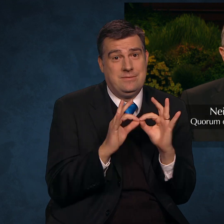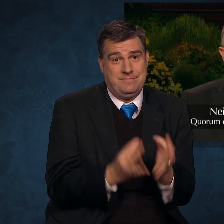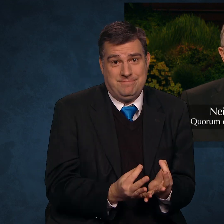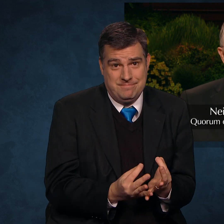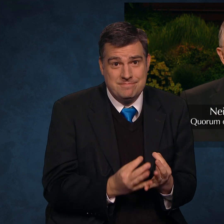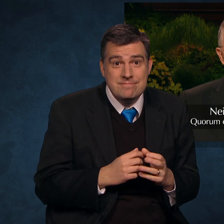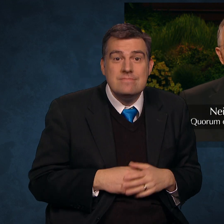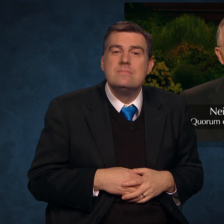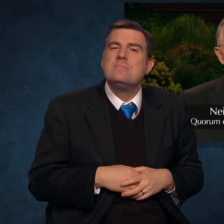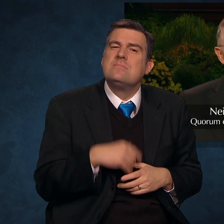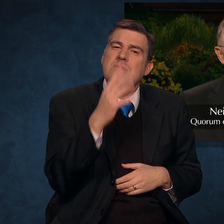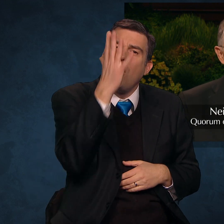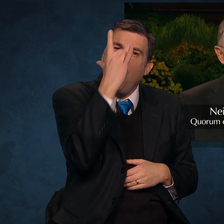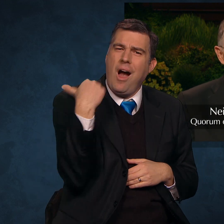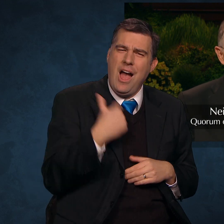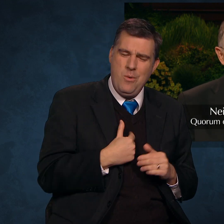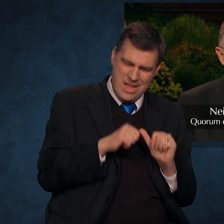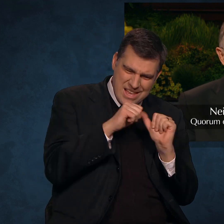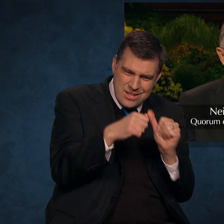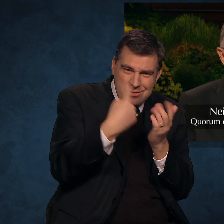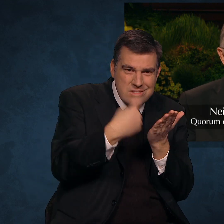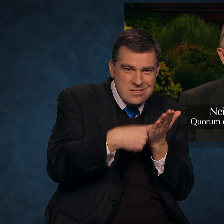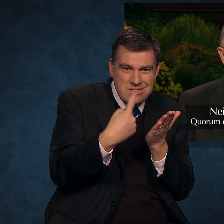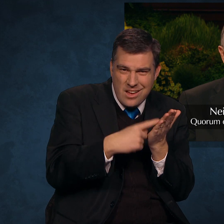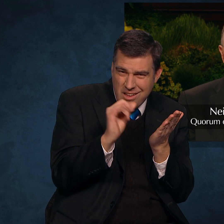Why do we continue to talk about this?